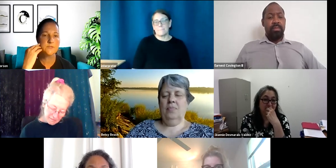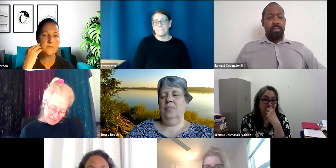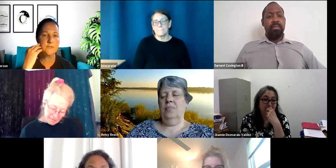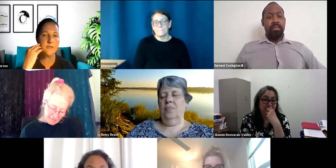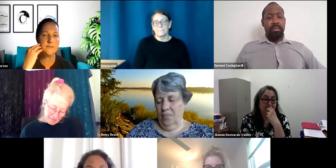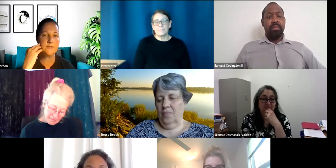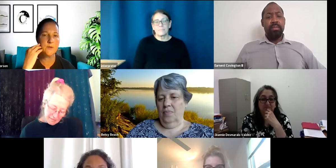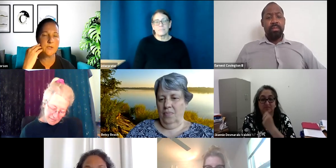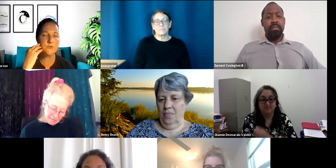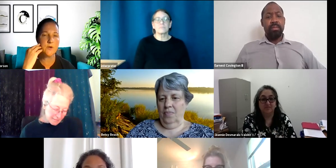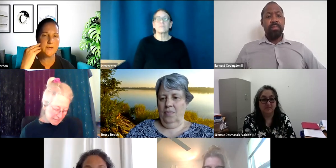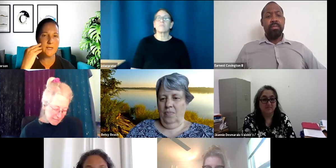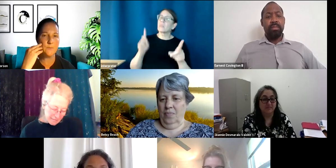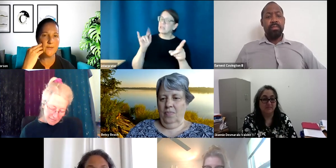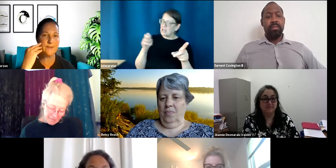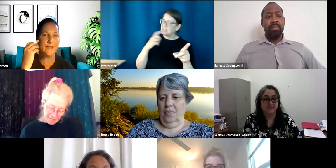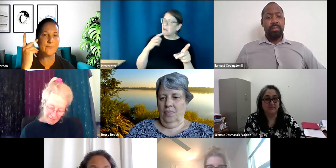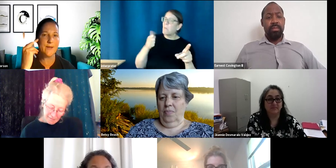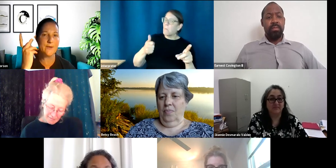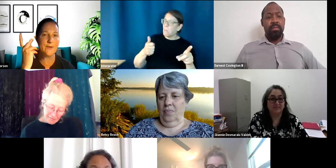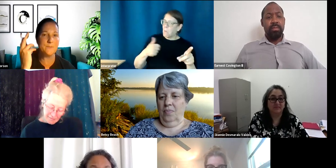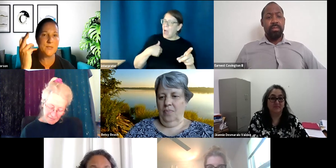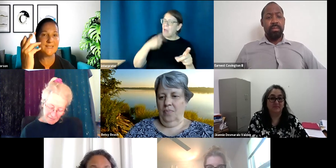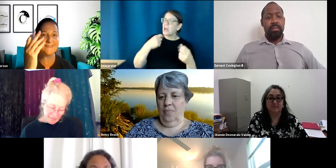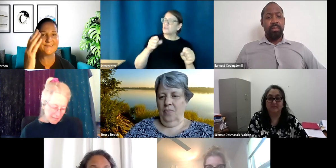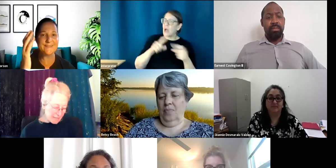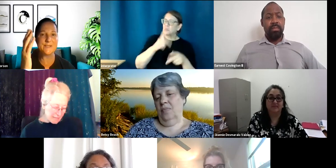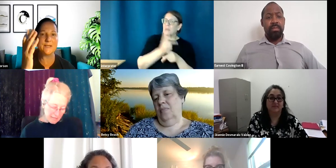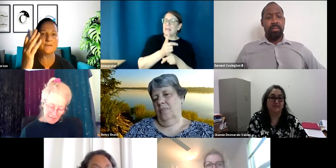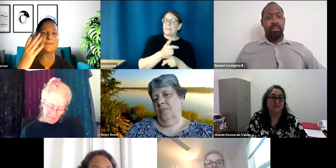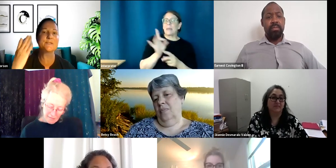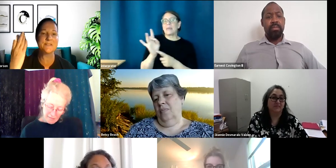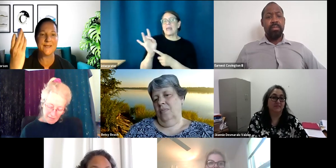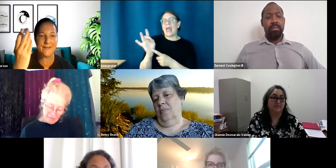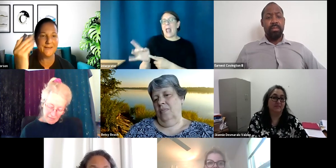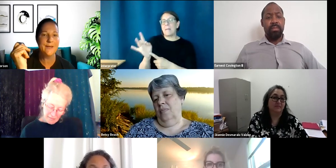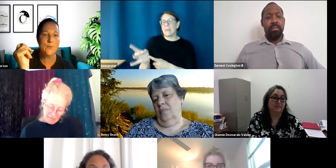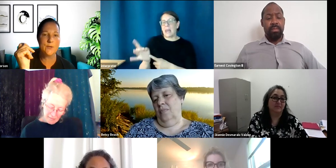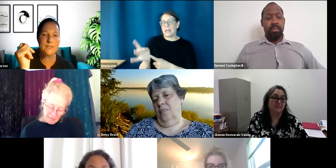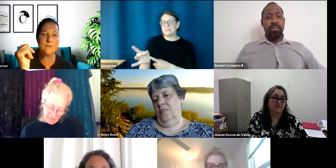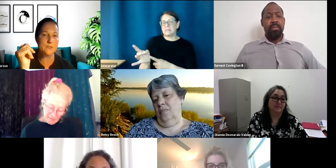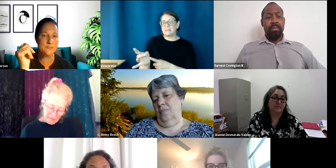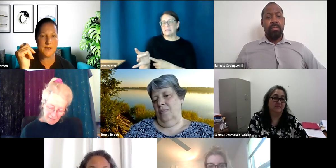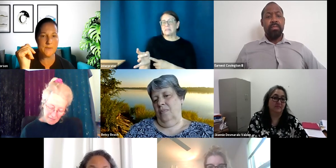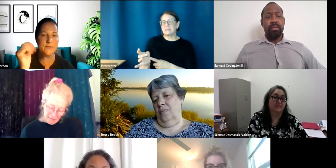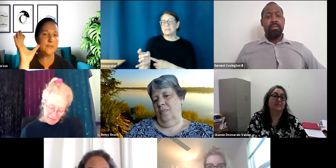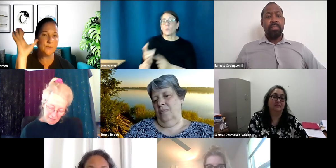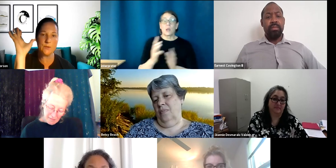So I think that's what I'm going to try to keep it like around eight minutes and, and just say, we're going to leave a little time and then